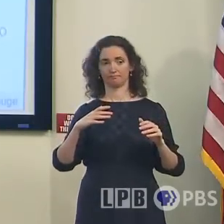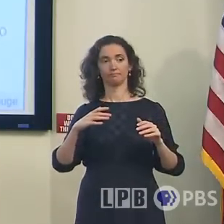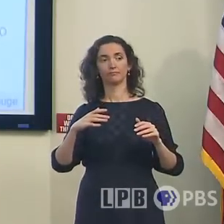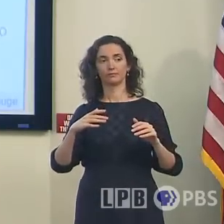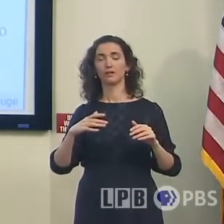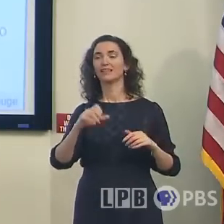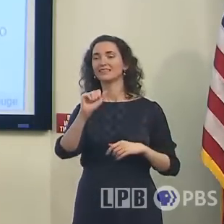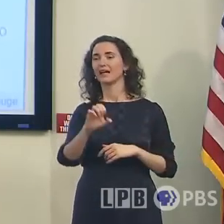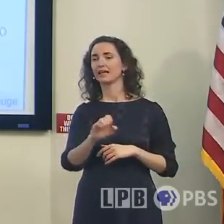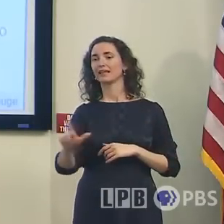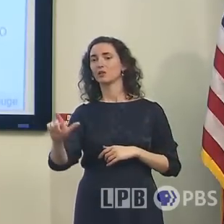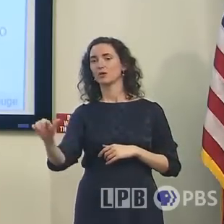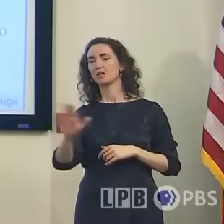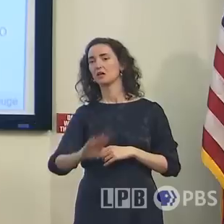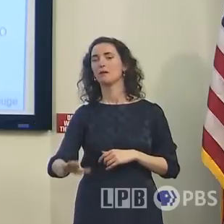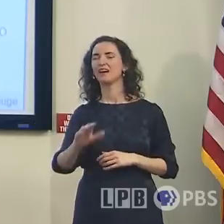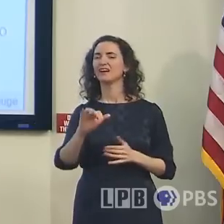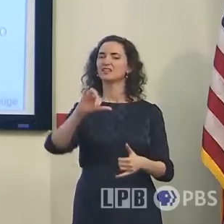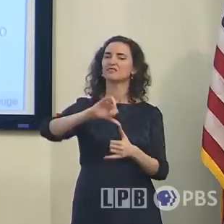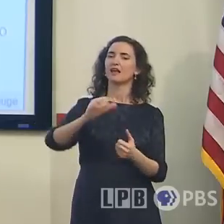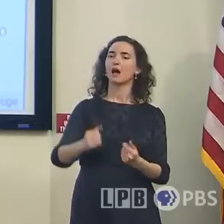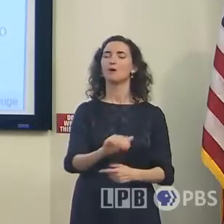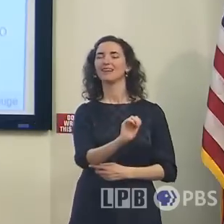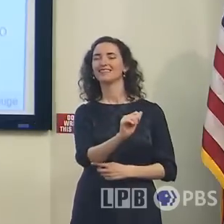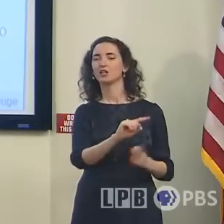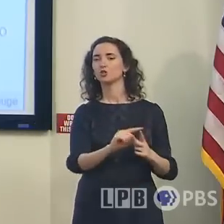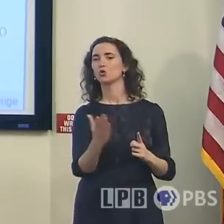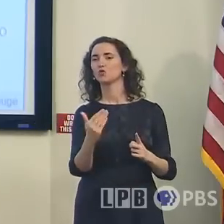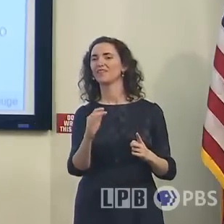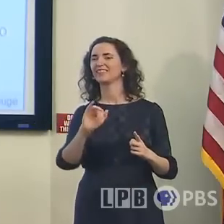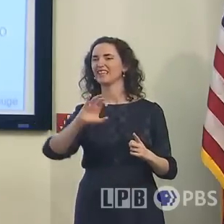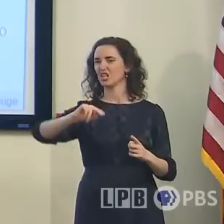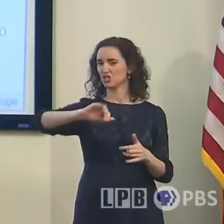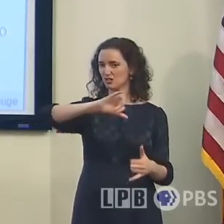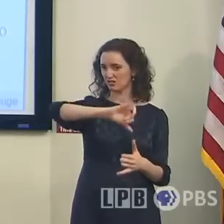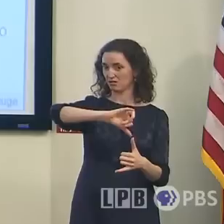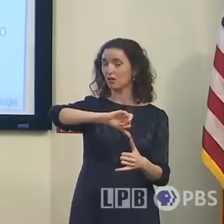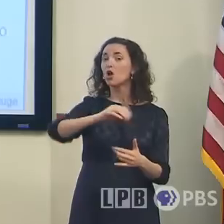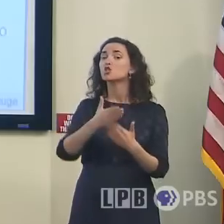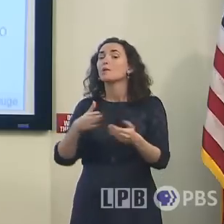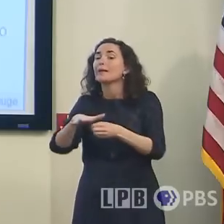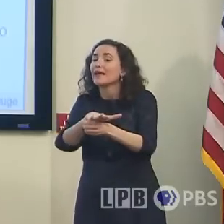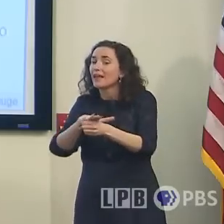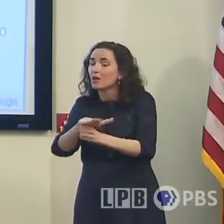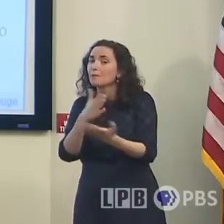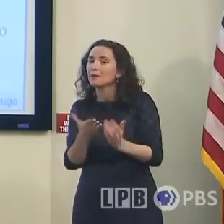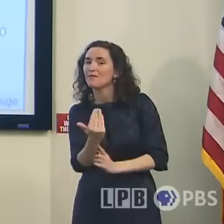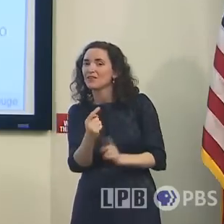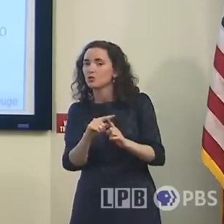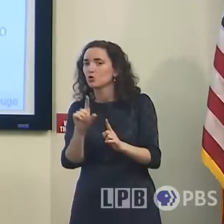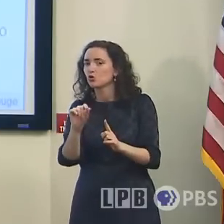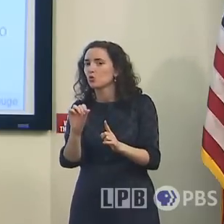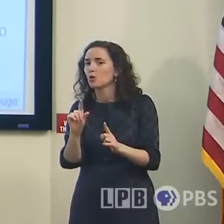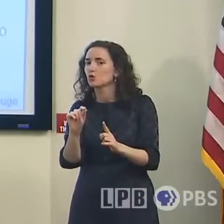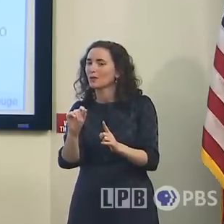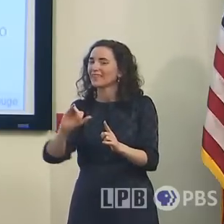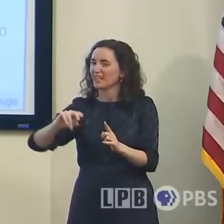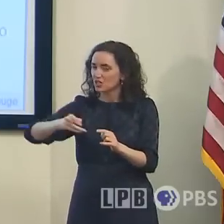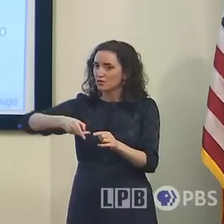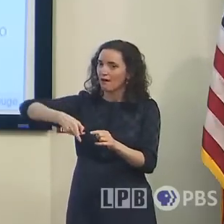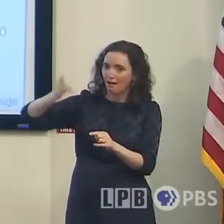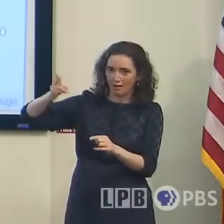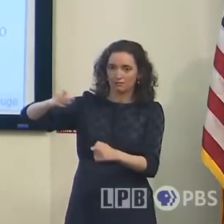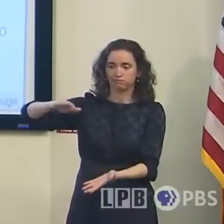portion of southeastern Louisiana. There may be pockets of 15 to 20 plus depending on the speed and